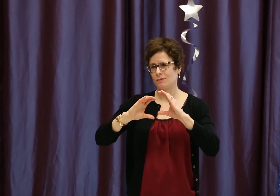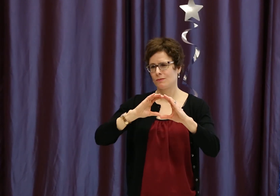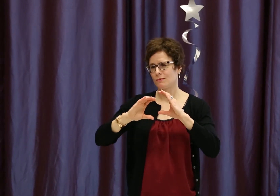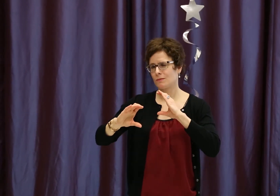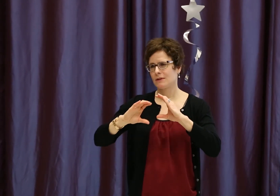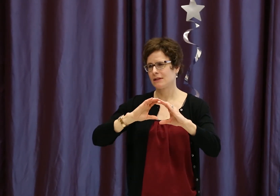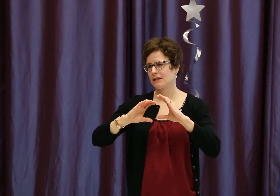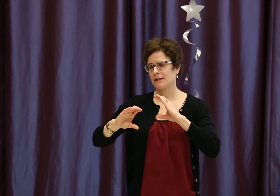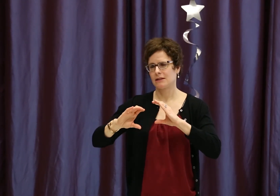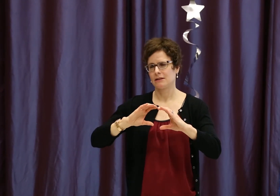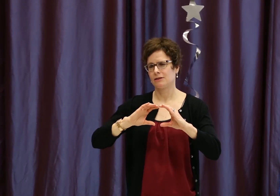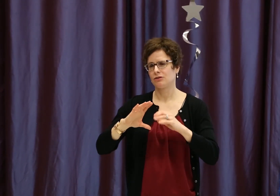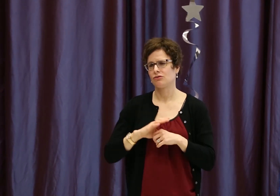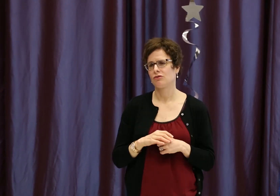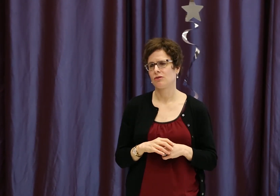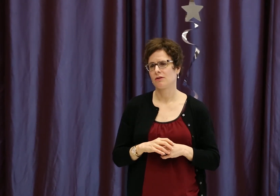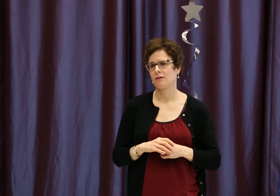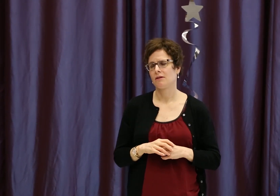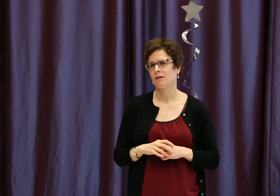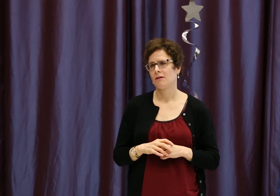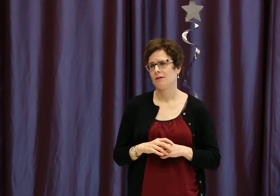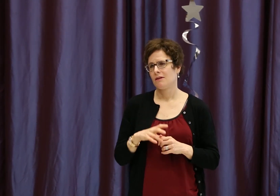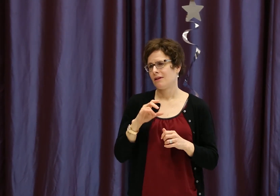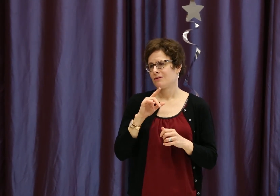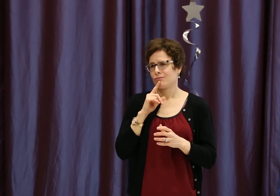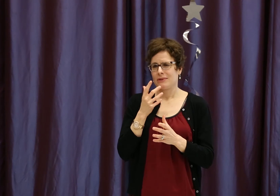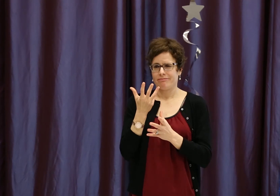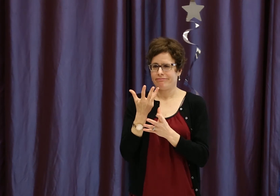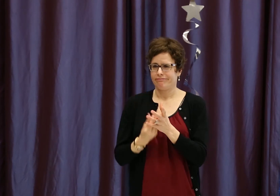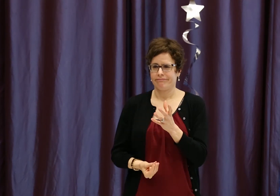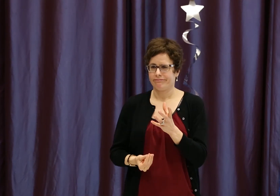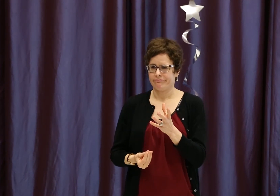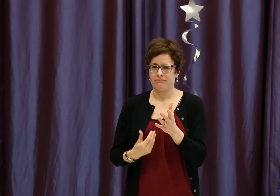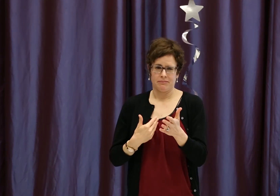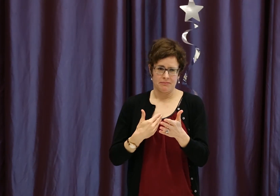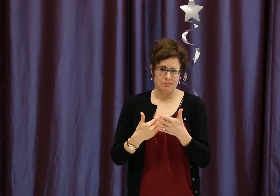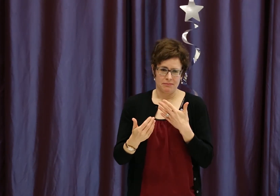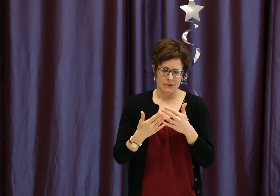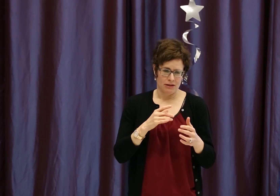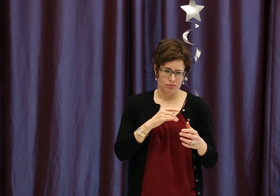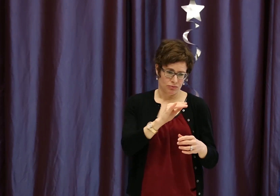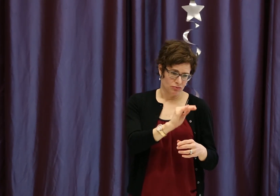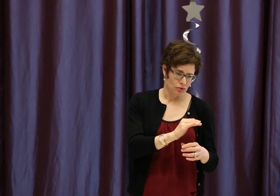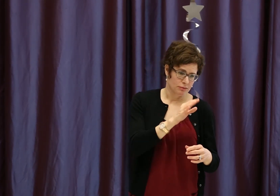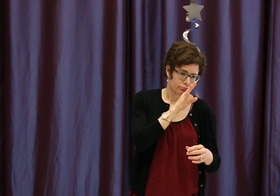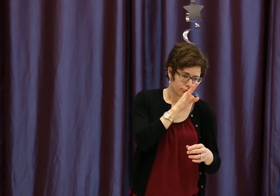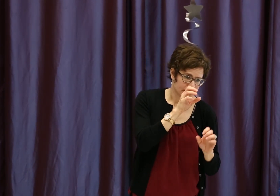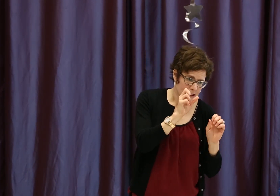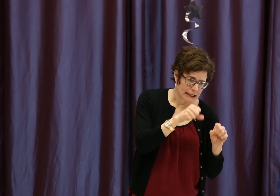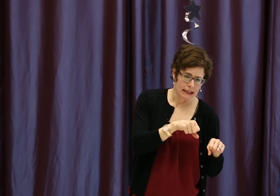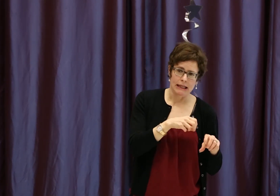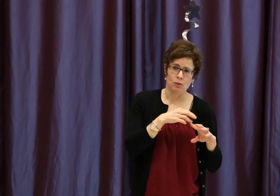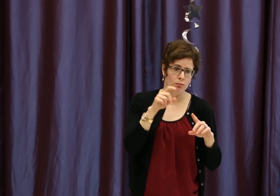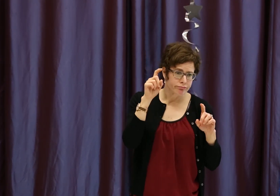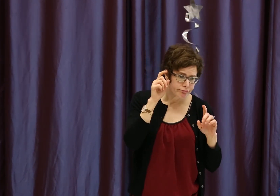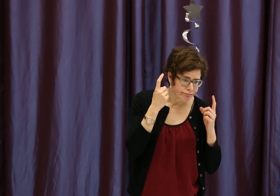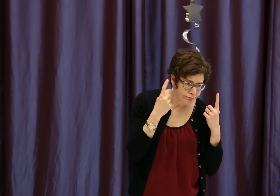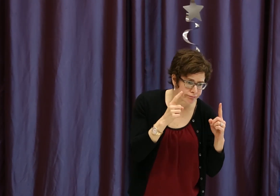For parents, the goal, the priority should be communication with their child. You know, whether or not the